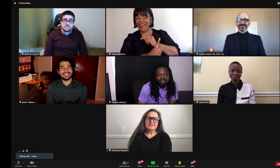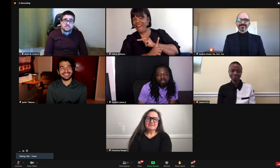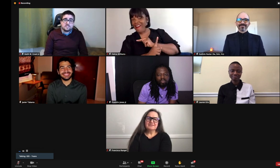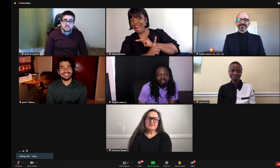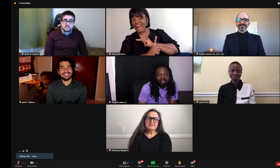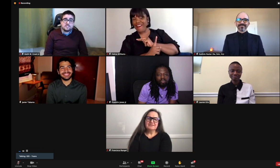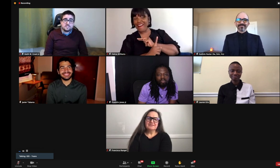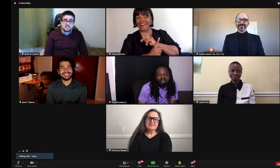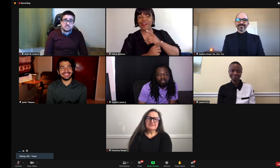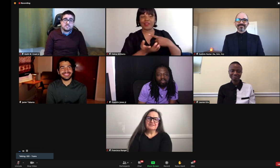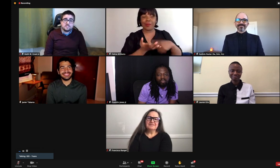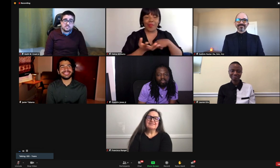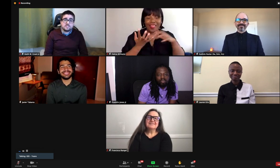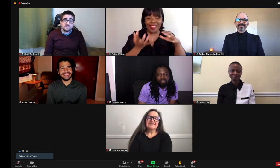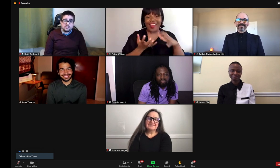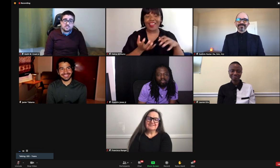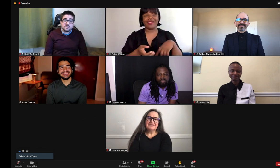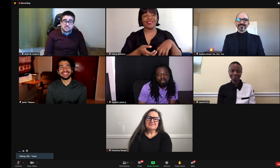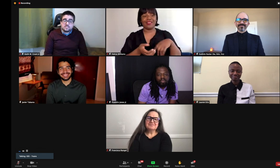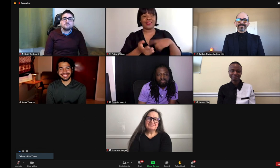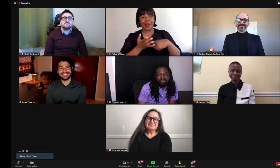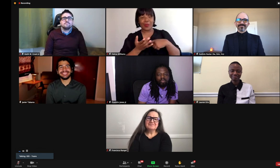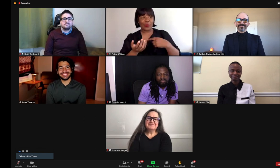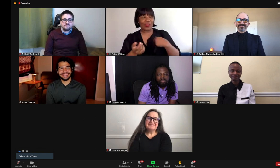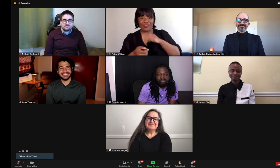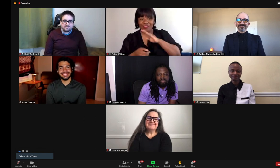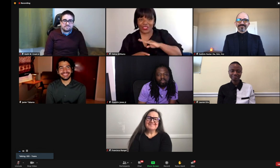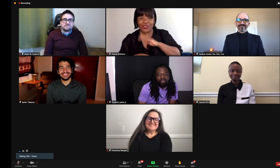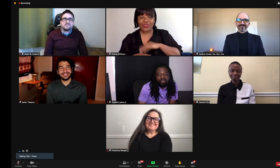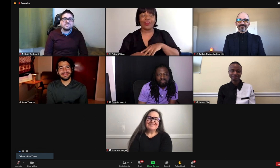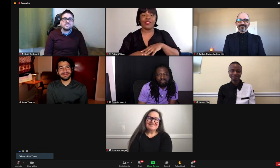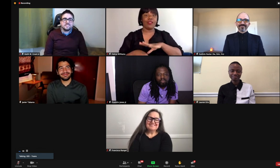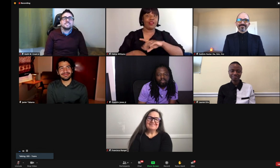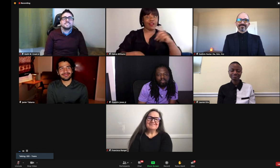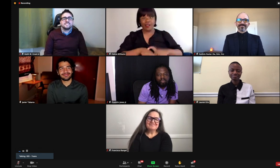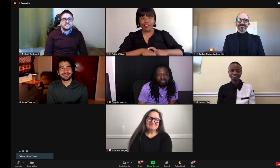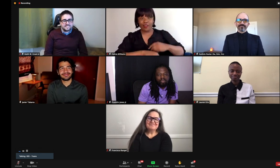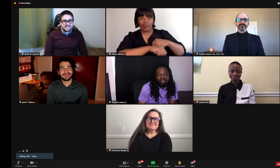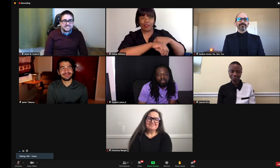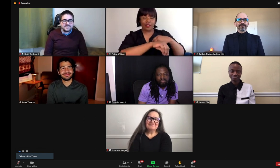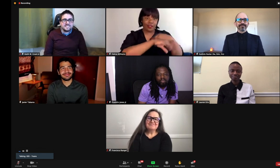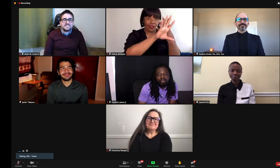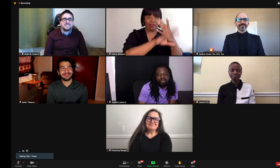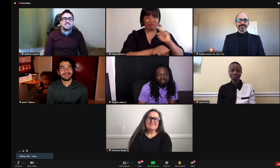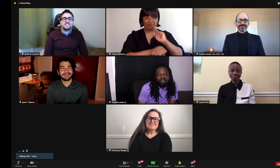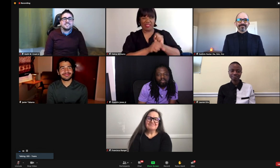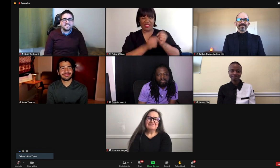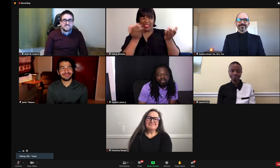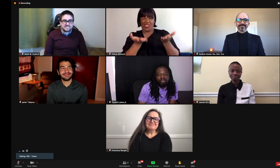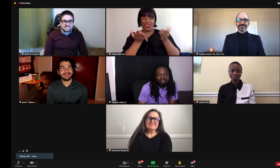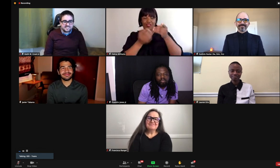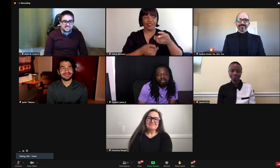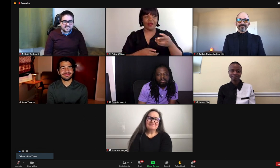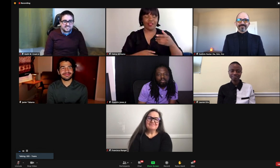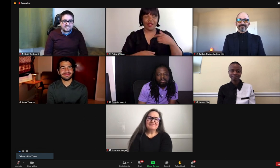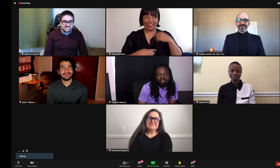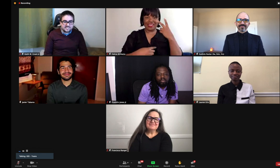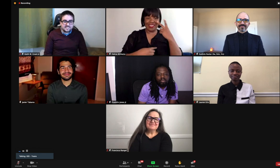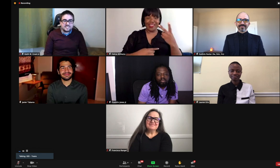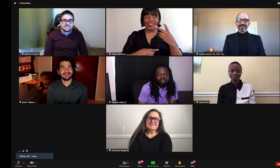my talent, Marco Polo. And it was nice because Marco Polo had archived some of the videos so I can look back and remember some of the moments